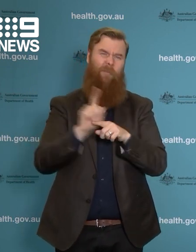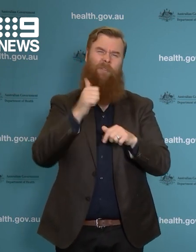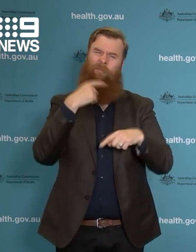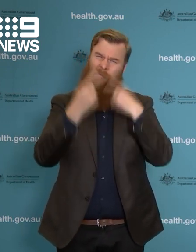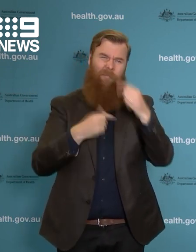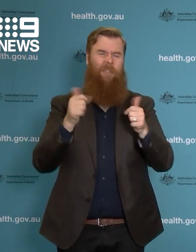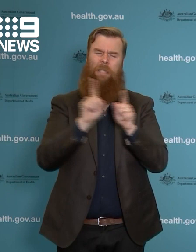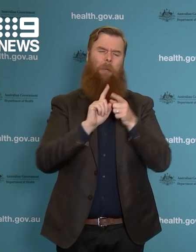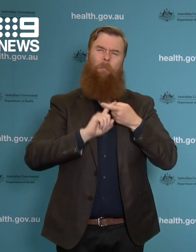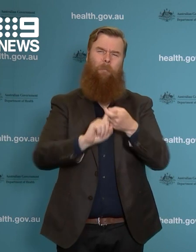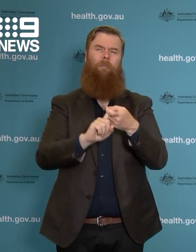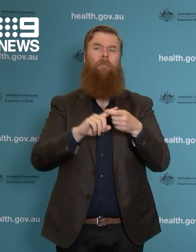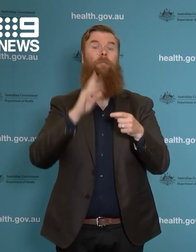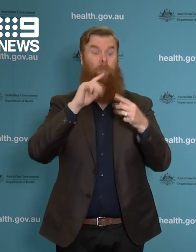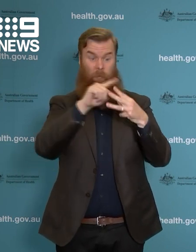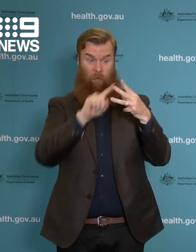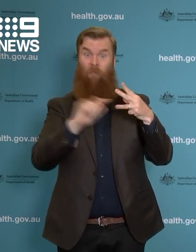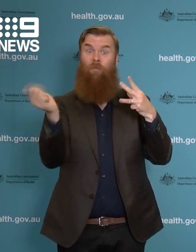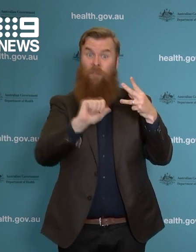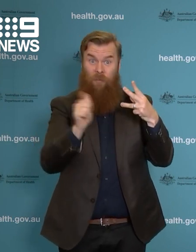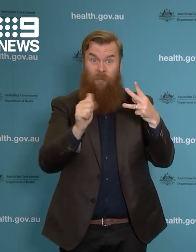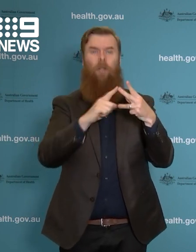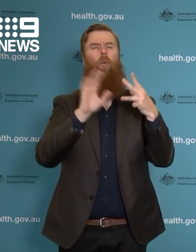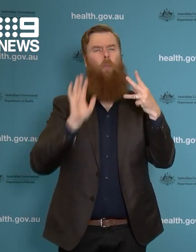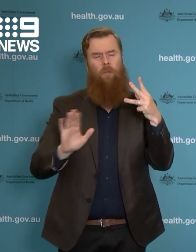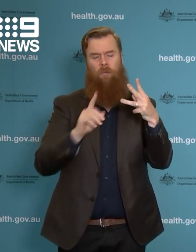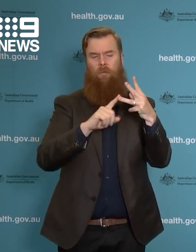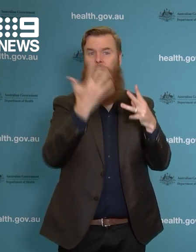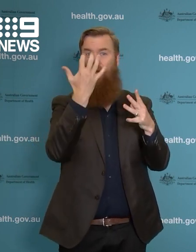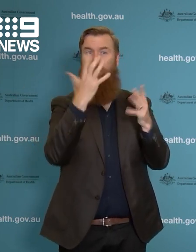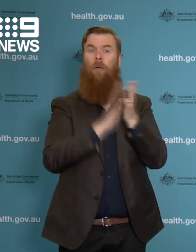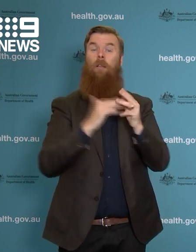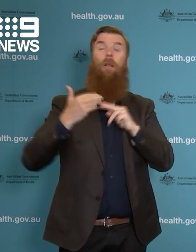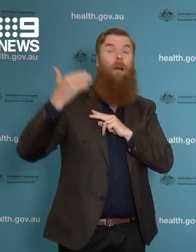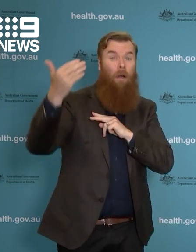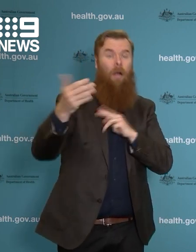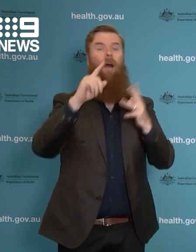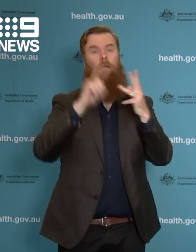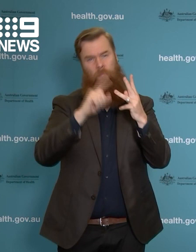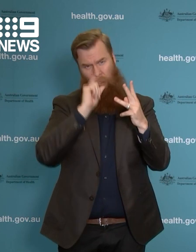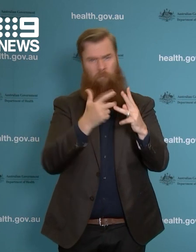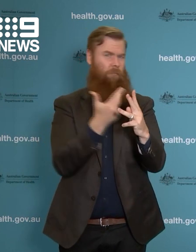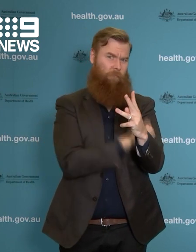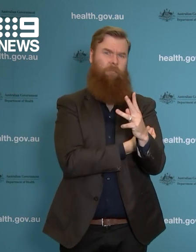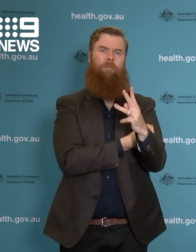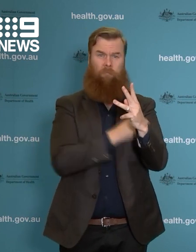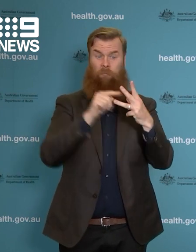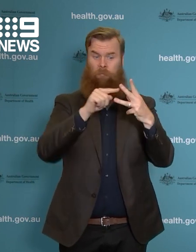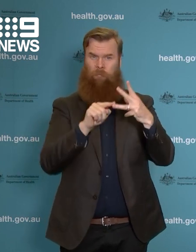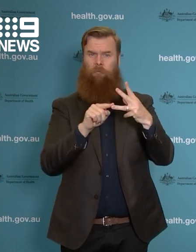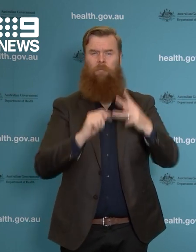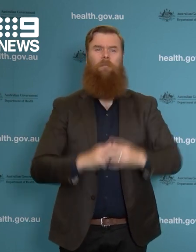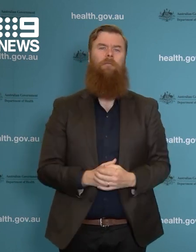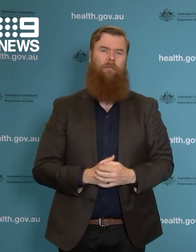their second dose five or more months after that, they are now eligible for that booster dose.